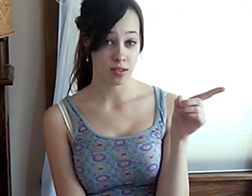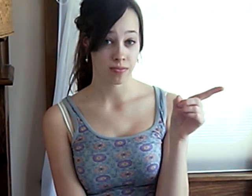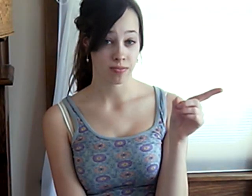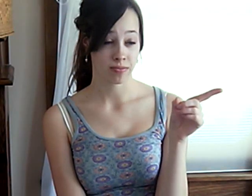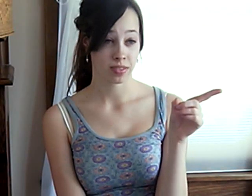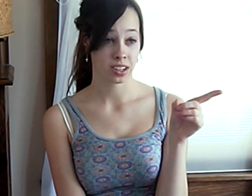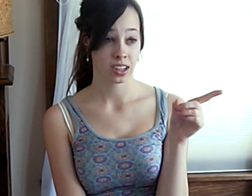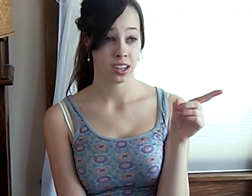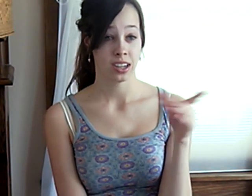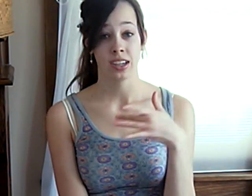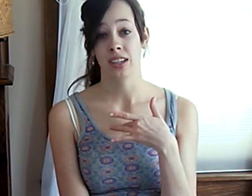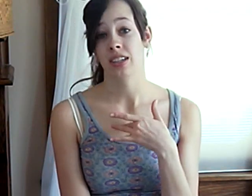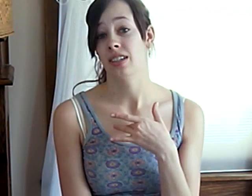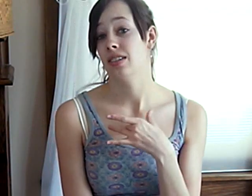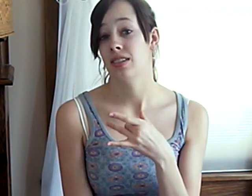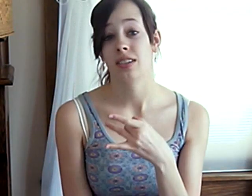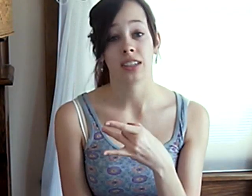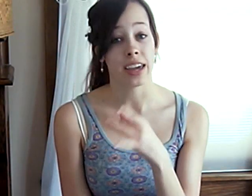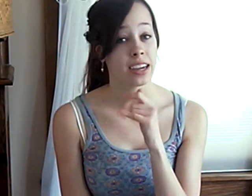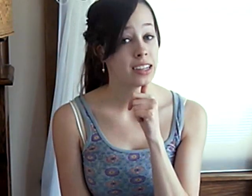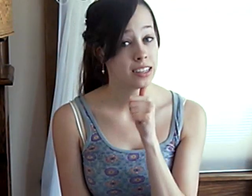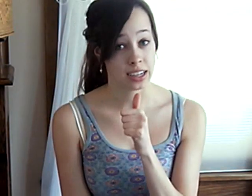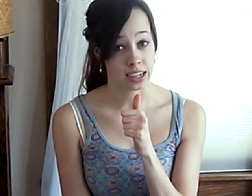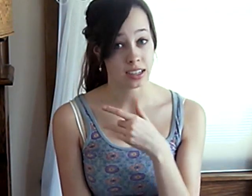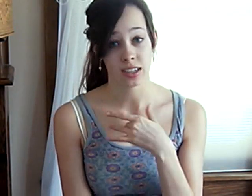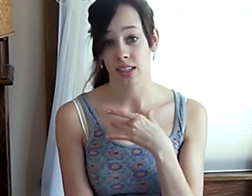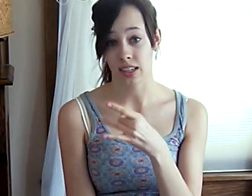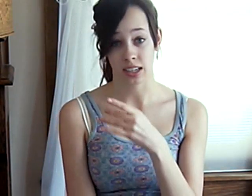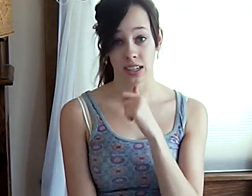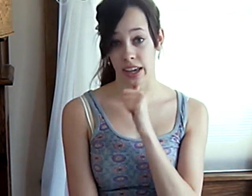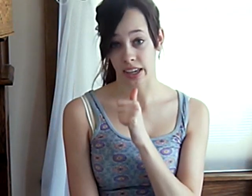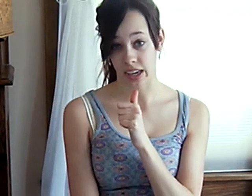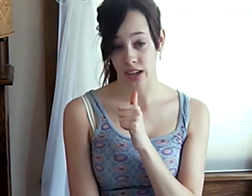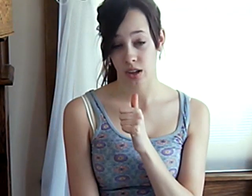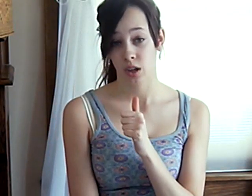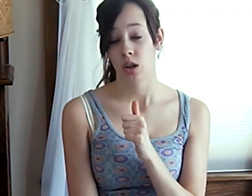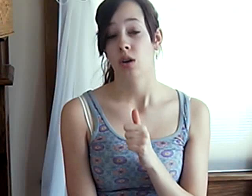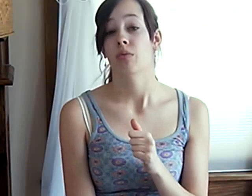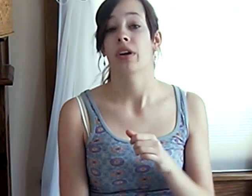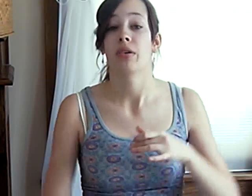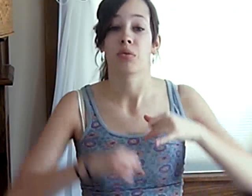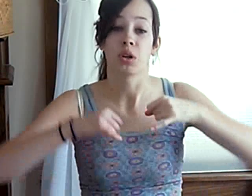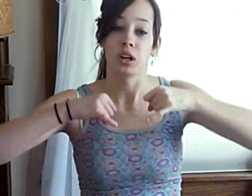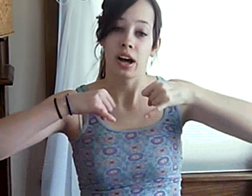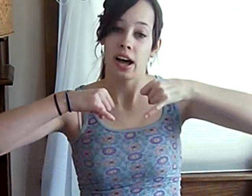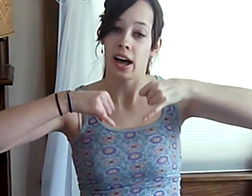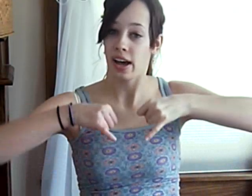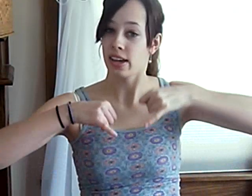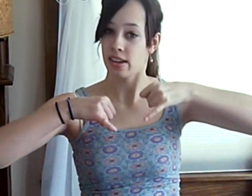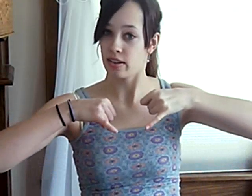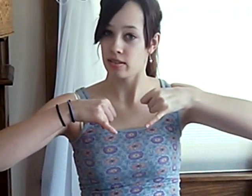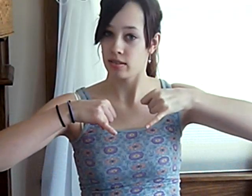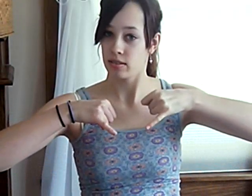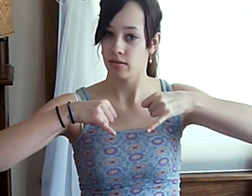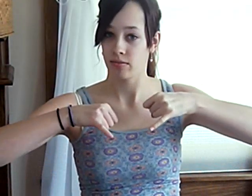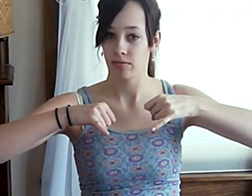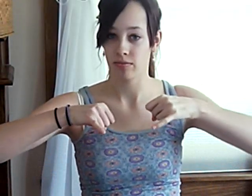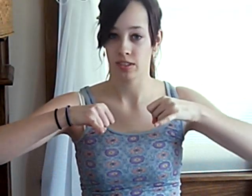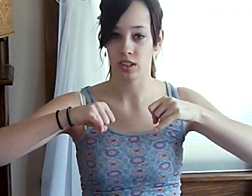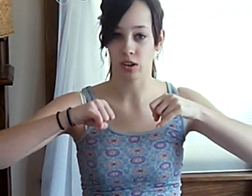like didn't, didn't like it when I wore high heels. So,